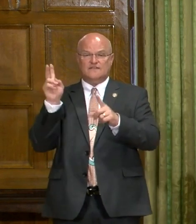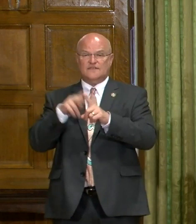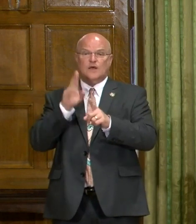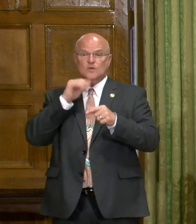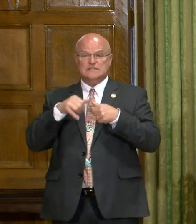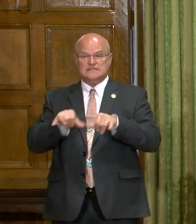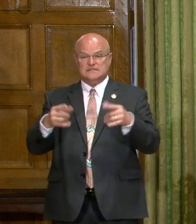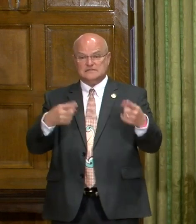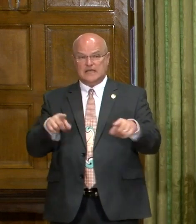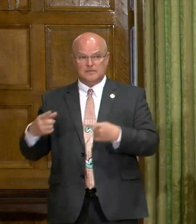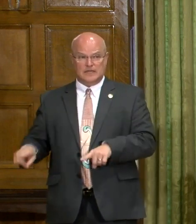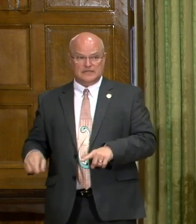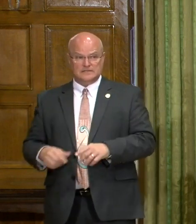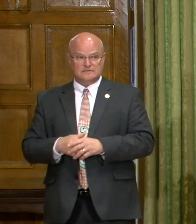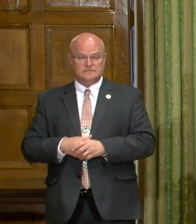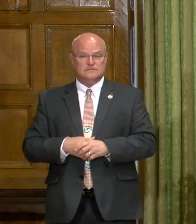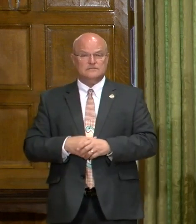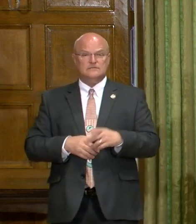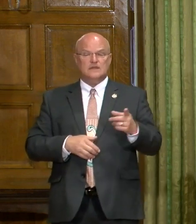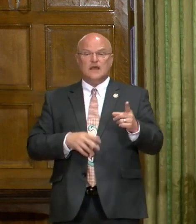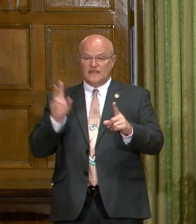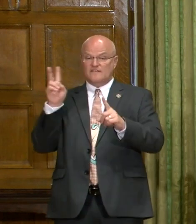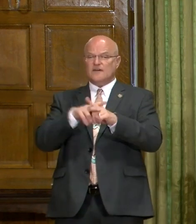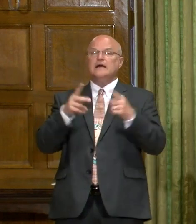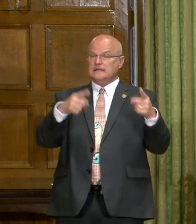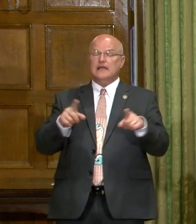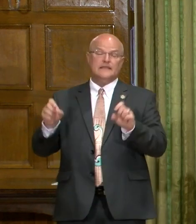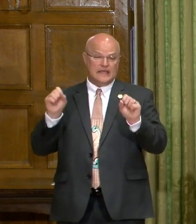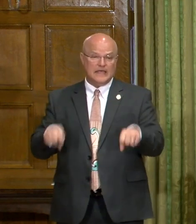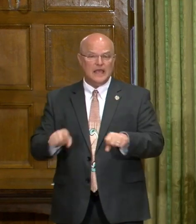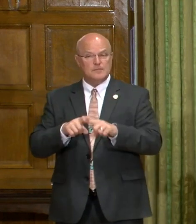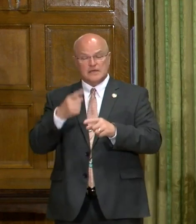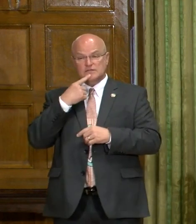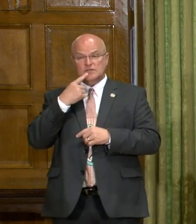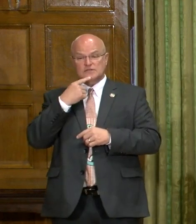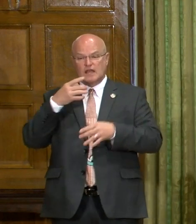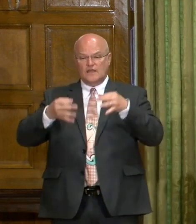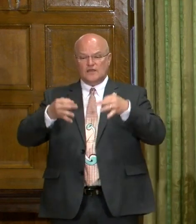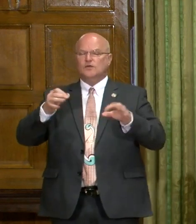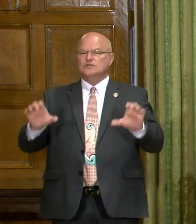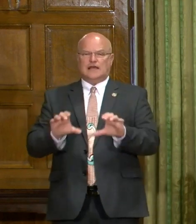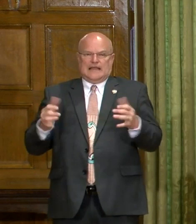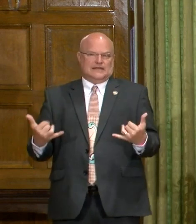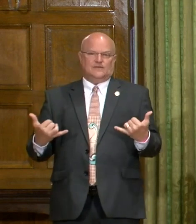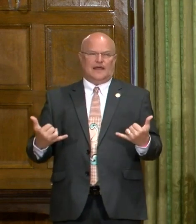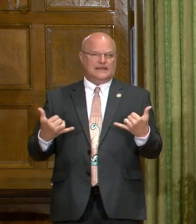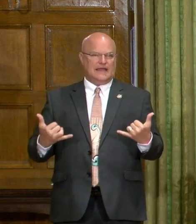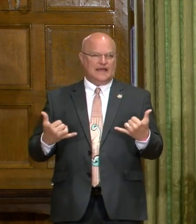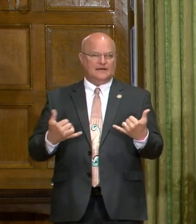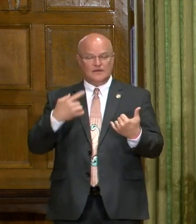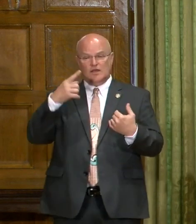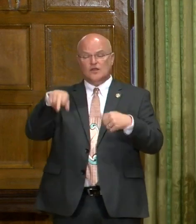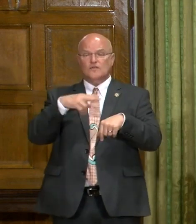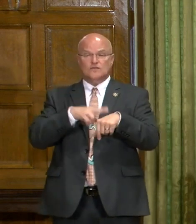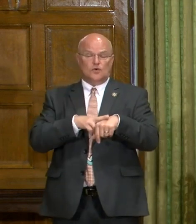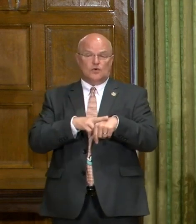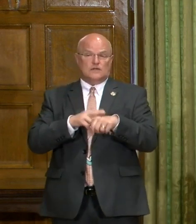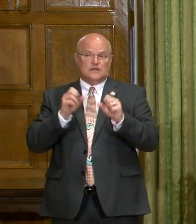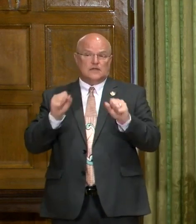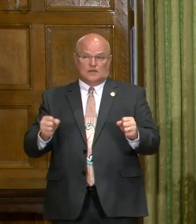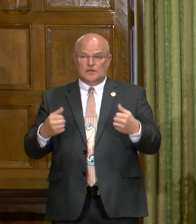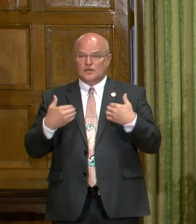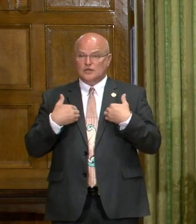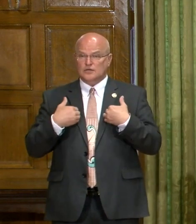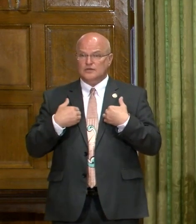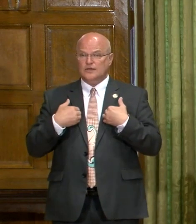filings will still take place. Well, the filings can take place, but as you said, the courts aren't acting on those. And, of course, they could have